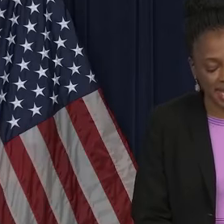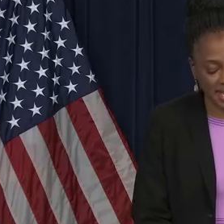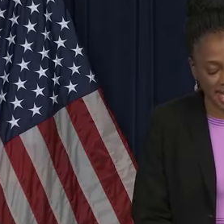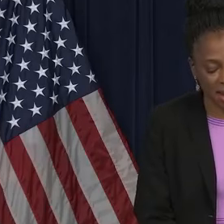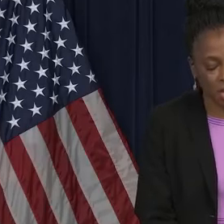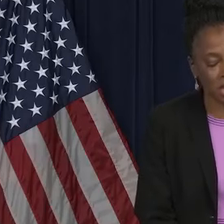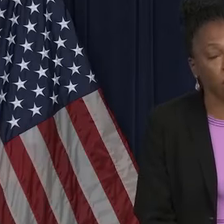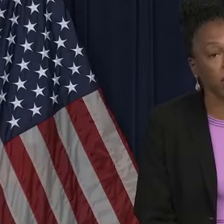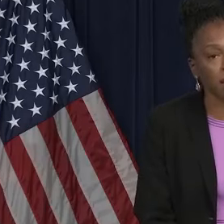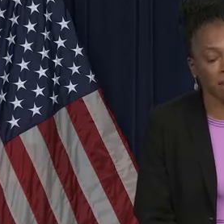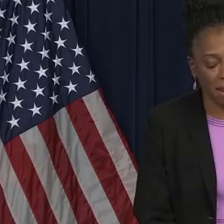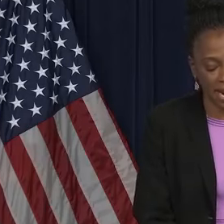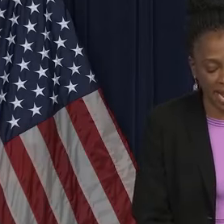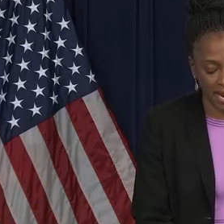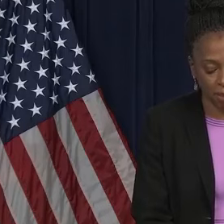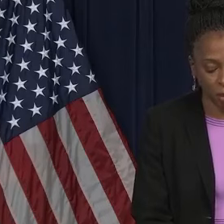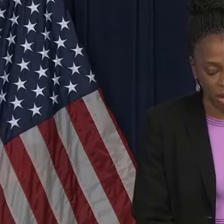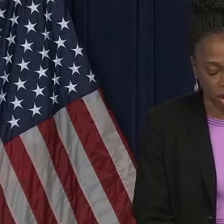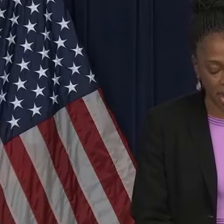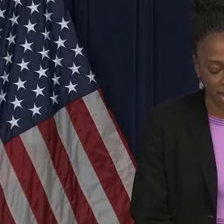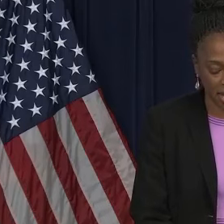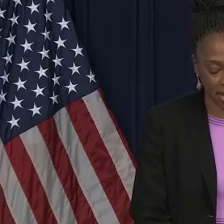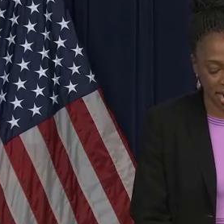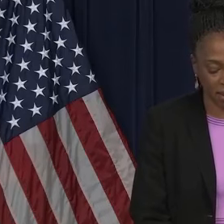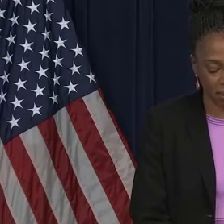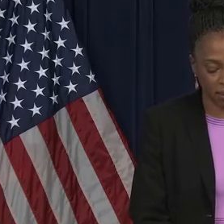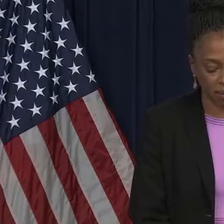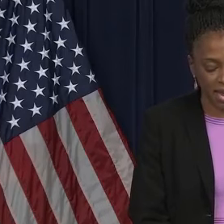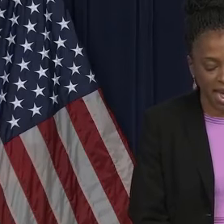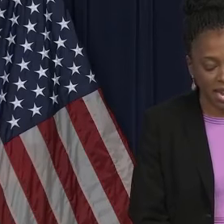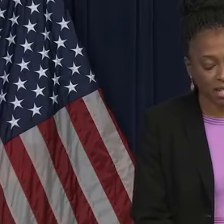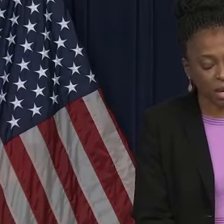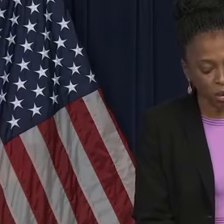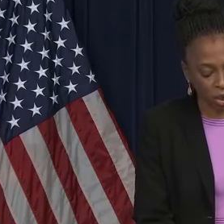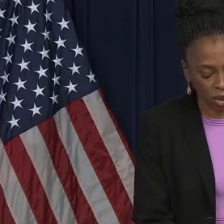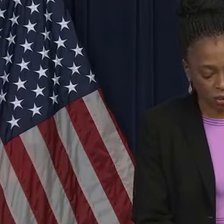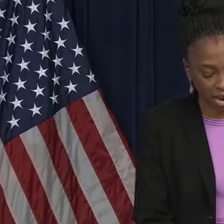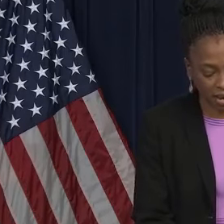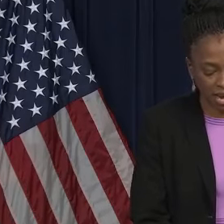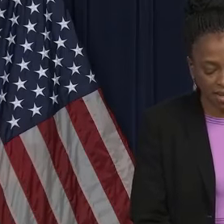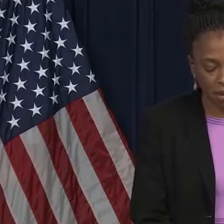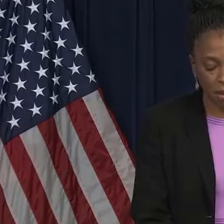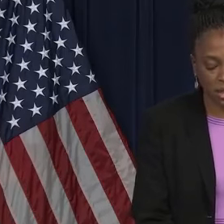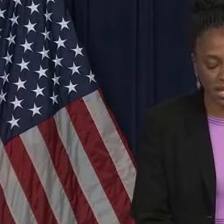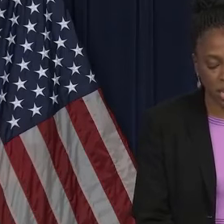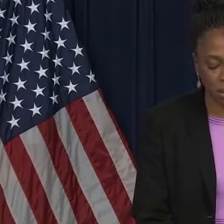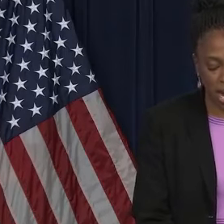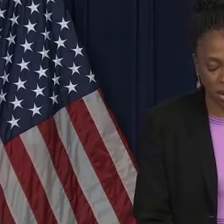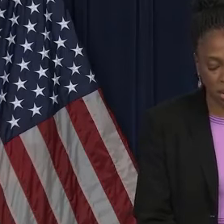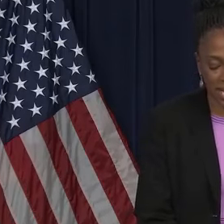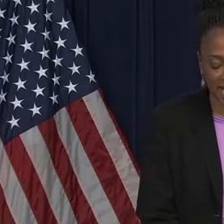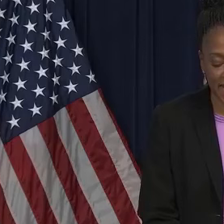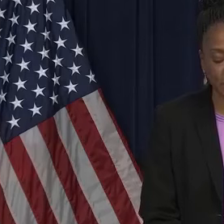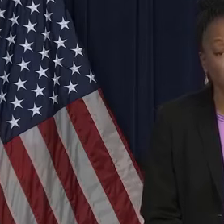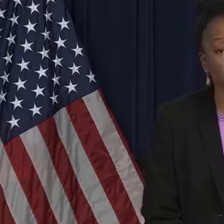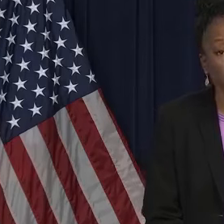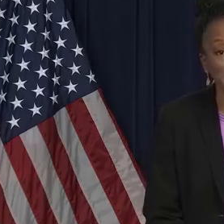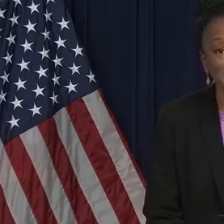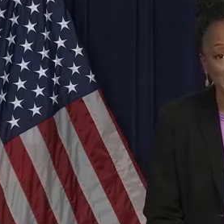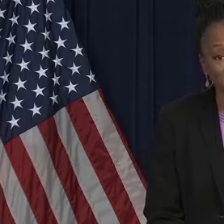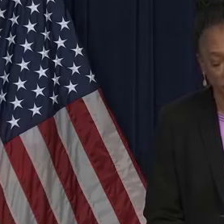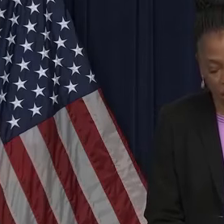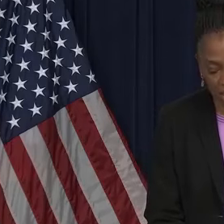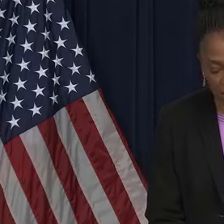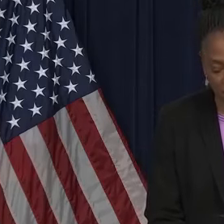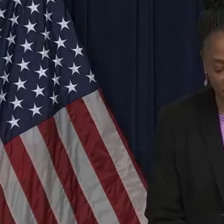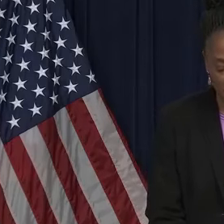that is available for the public in general. In second, we must ensure that people